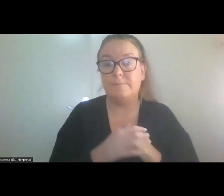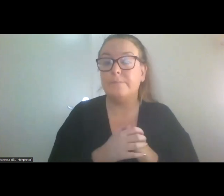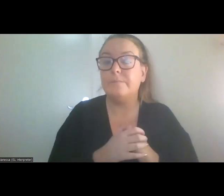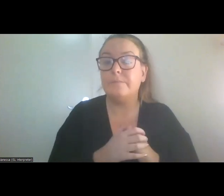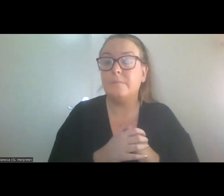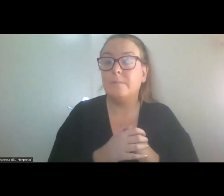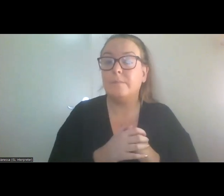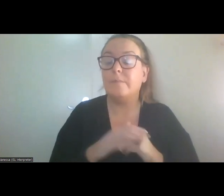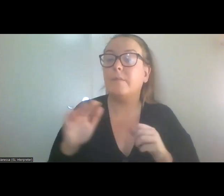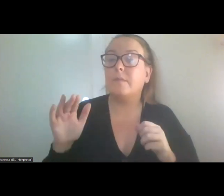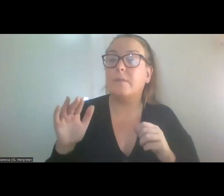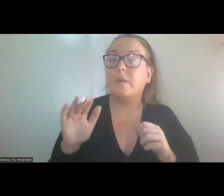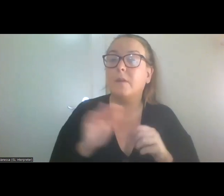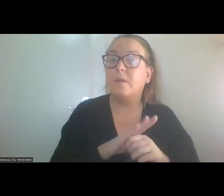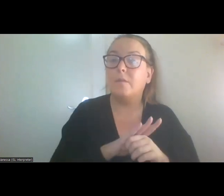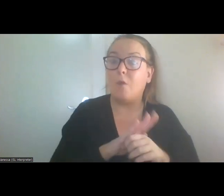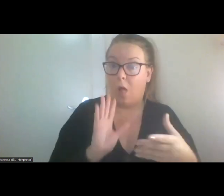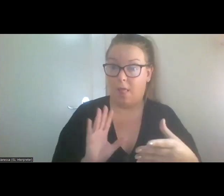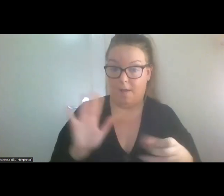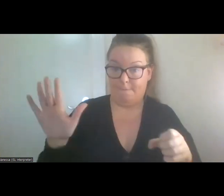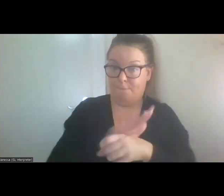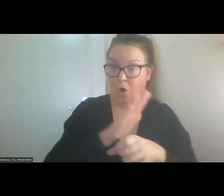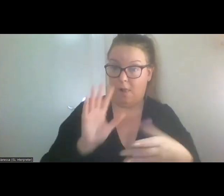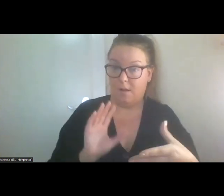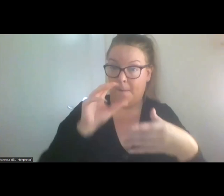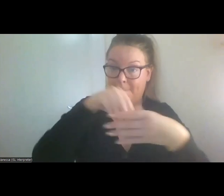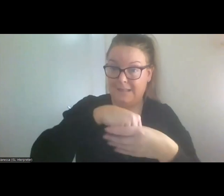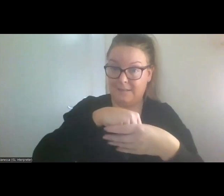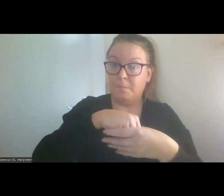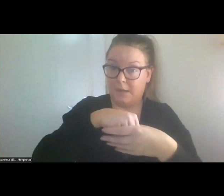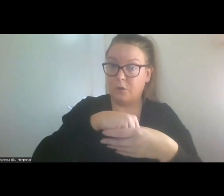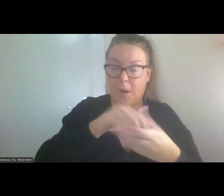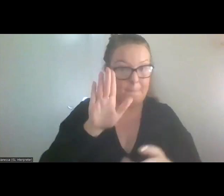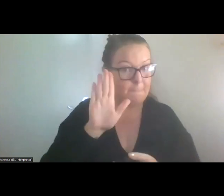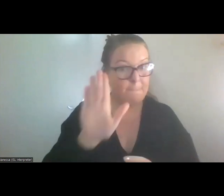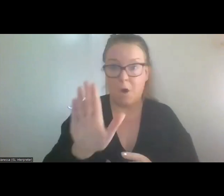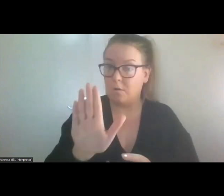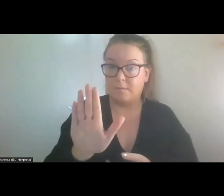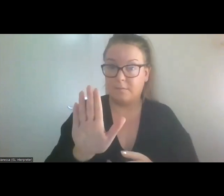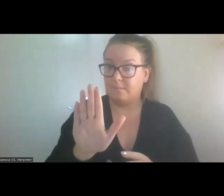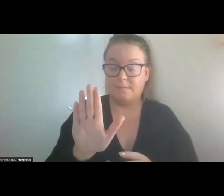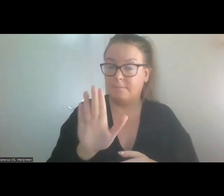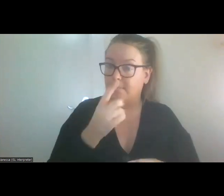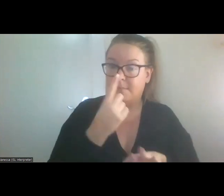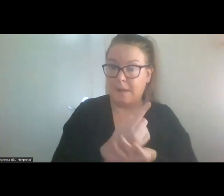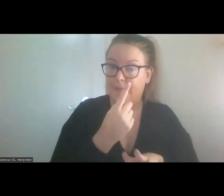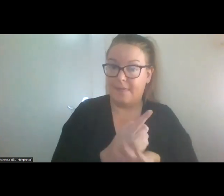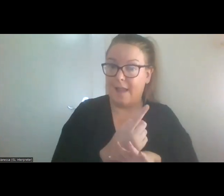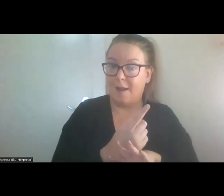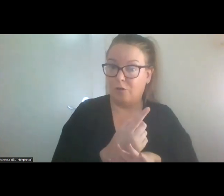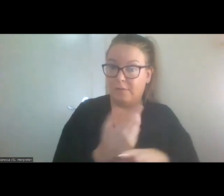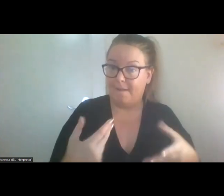participation will have to be built into the project